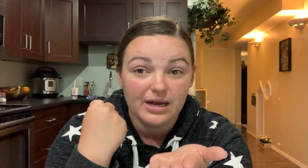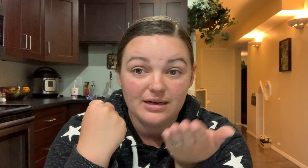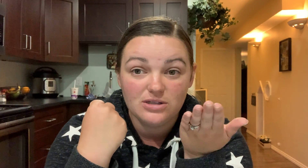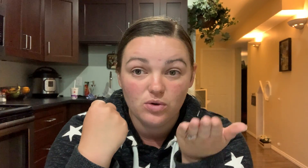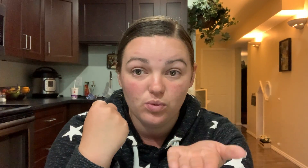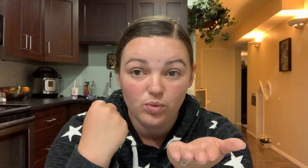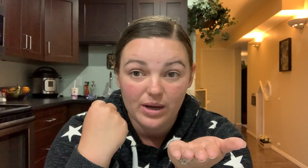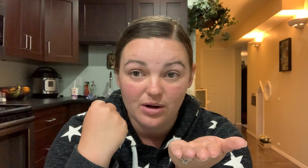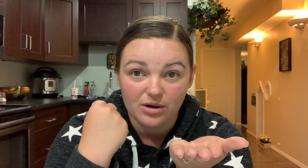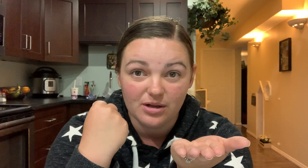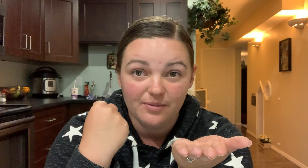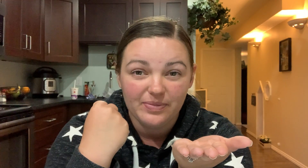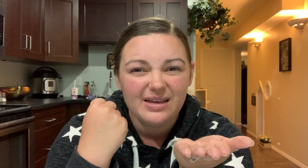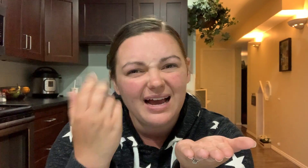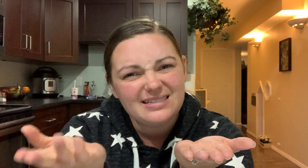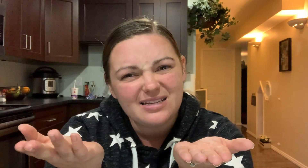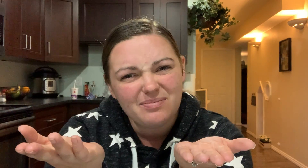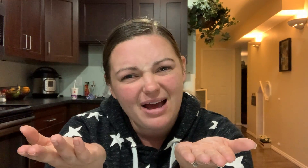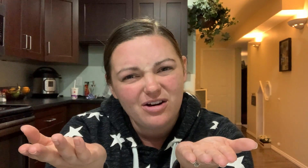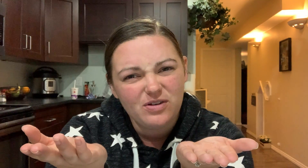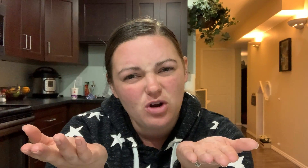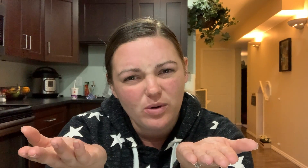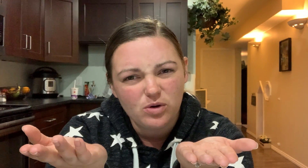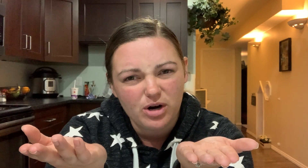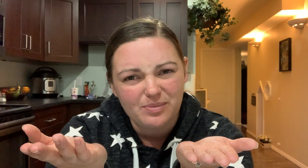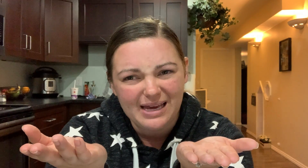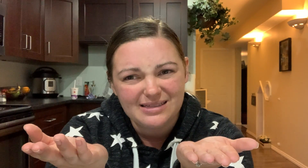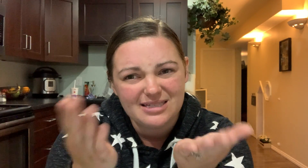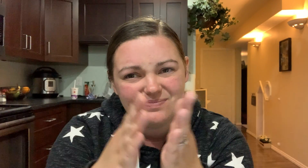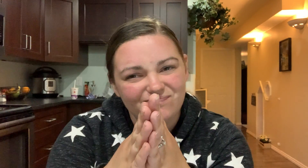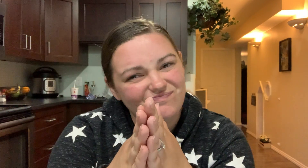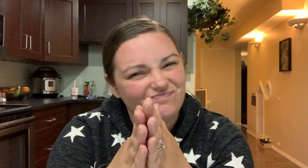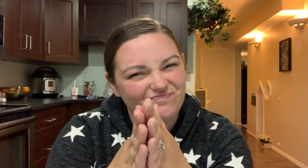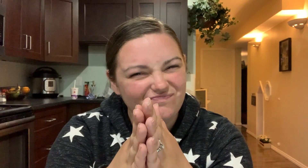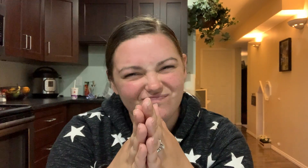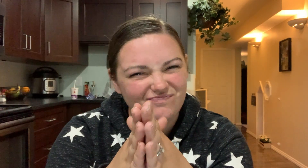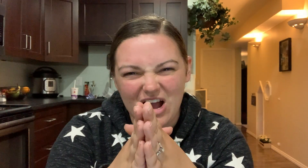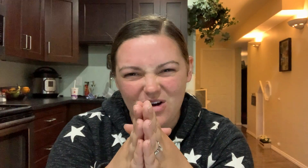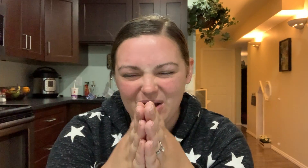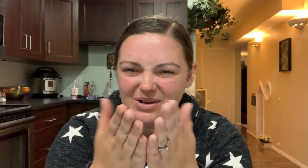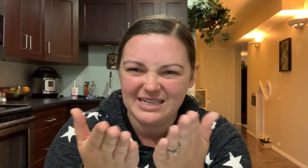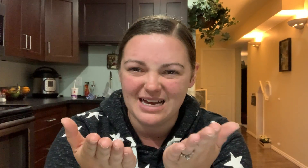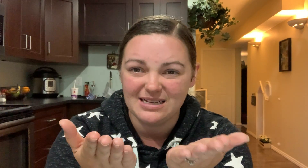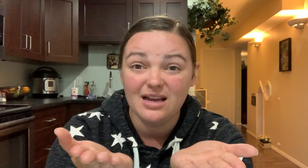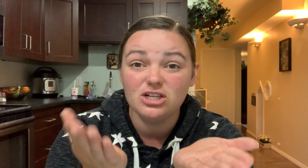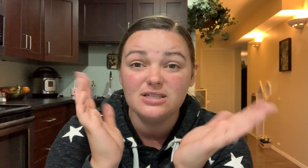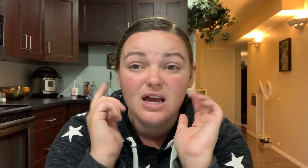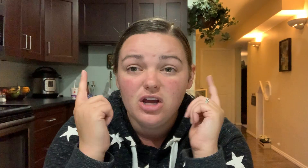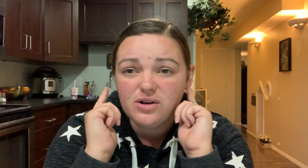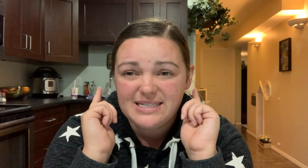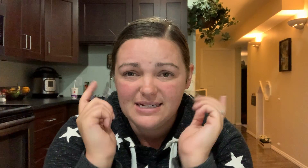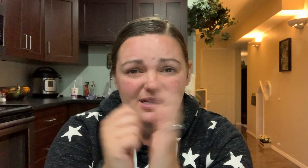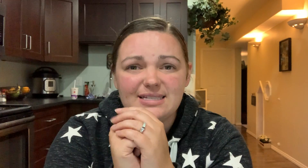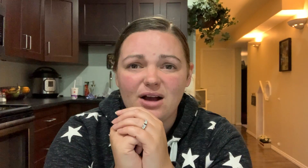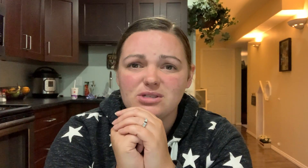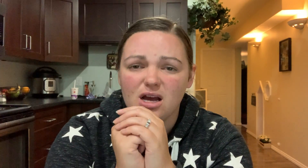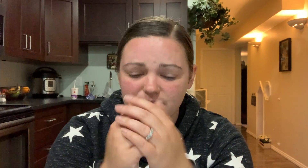is real. Guys, does it matter if you know what the word means? No, it really doesn't. It just, you're listening to the sounds, huh?